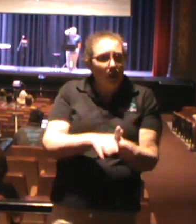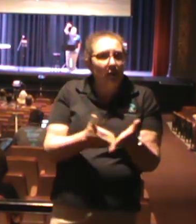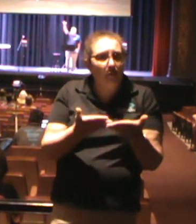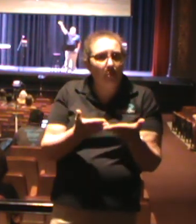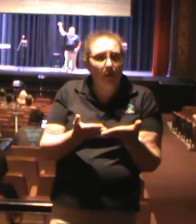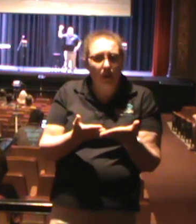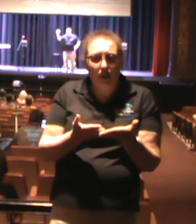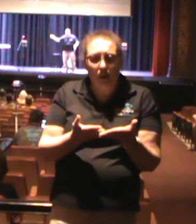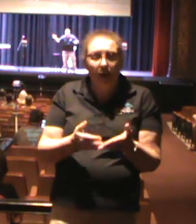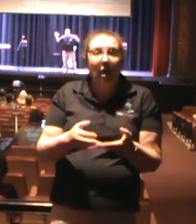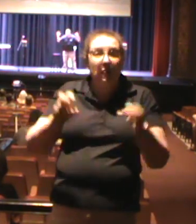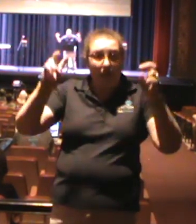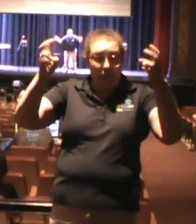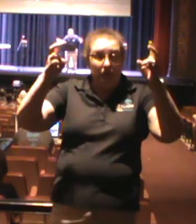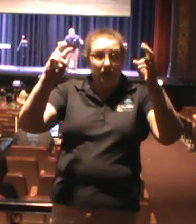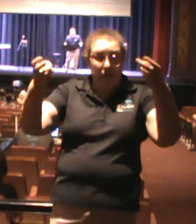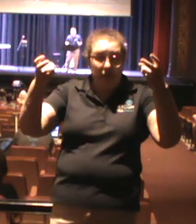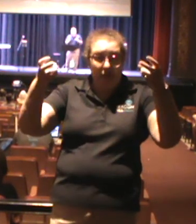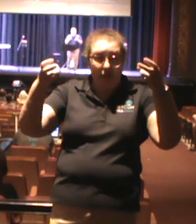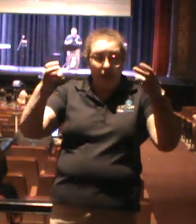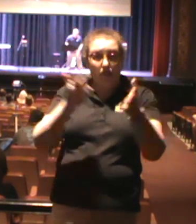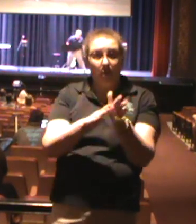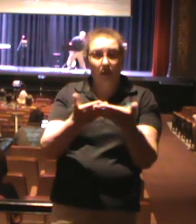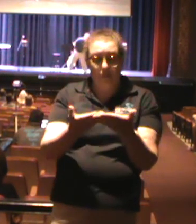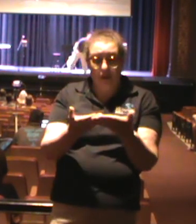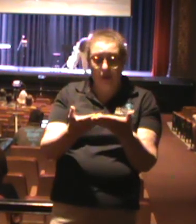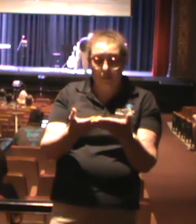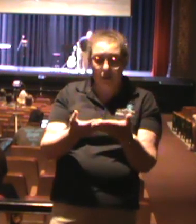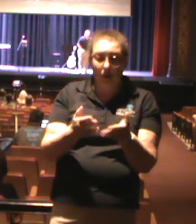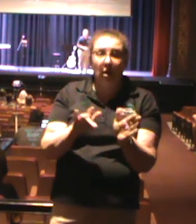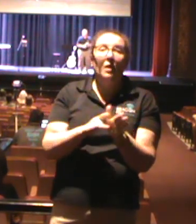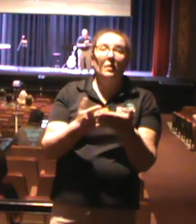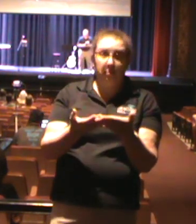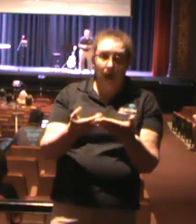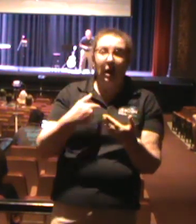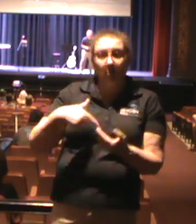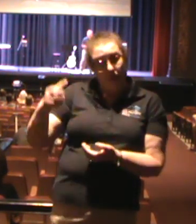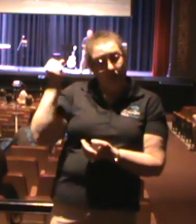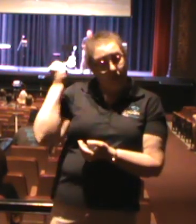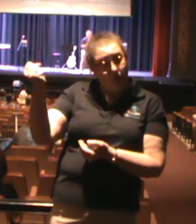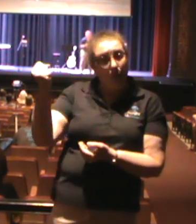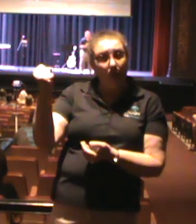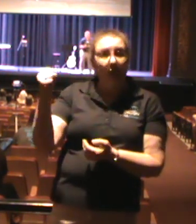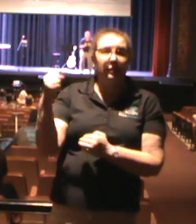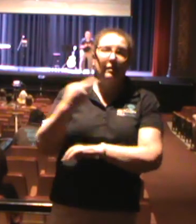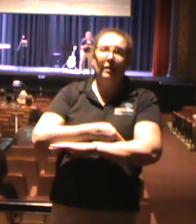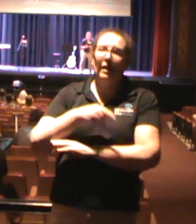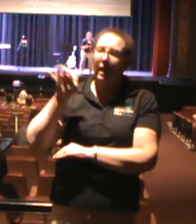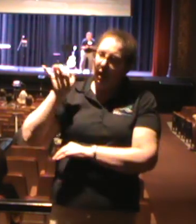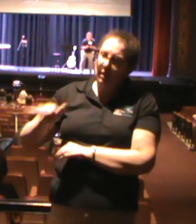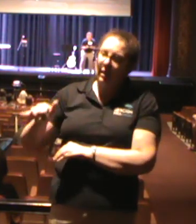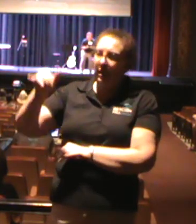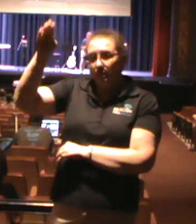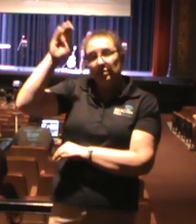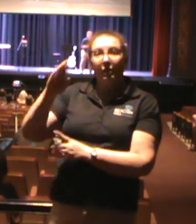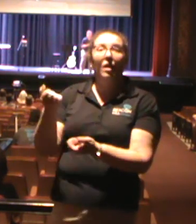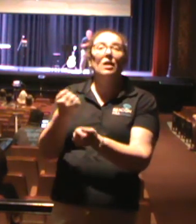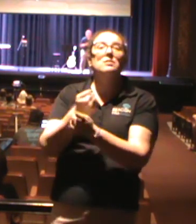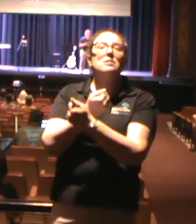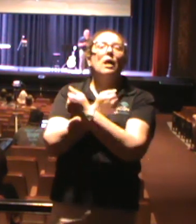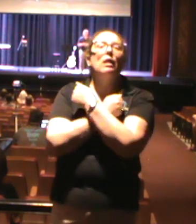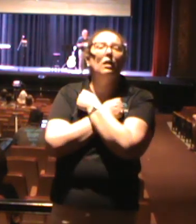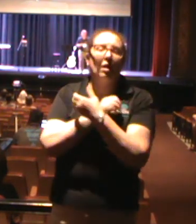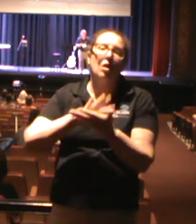the overarching theme of the Bible. The Bible that I hold in my hand. This is God's love story, church.